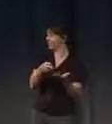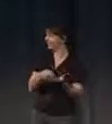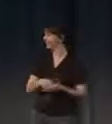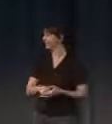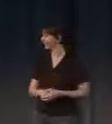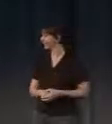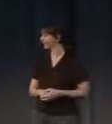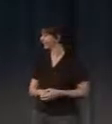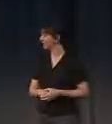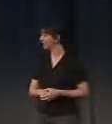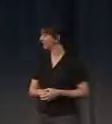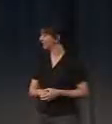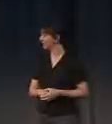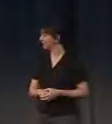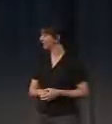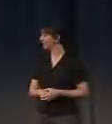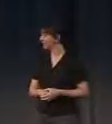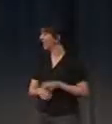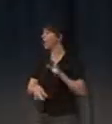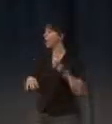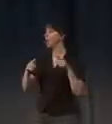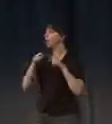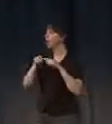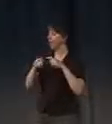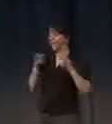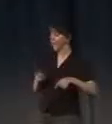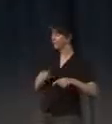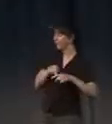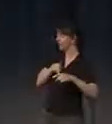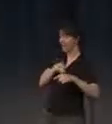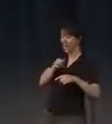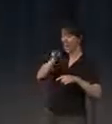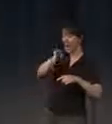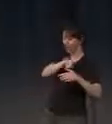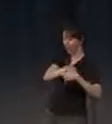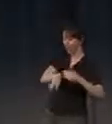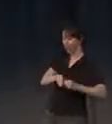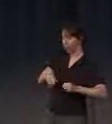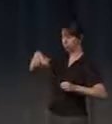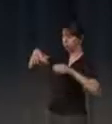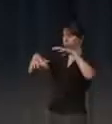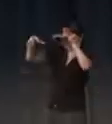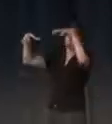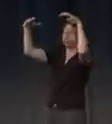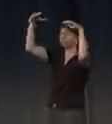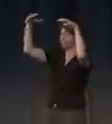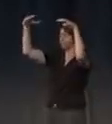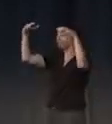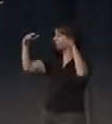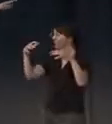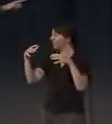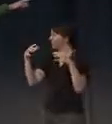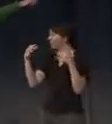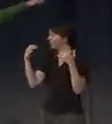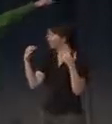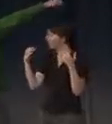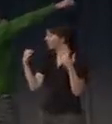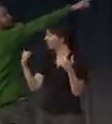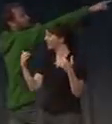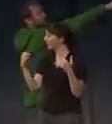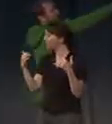But then you get air inside, and you see, when you get air inside, everybody fall on the side again. Now you open the door down.